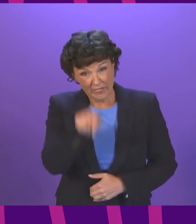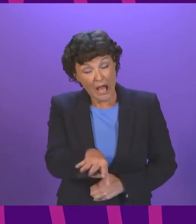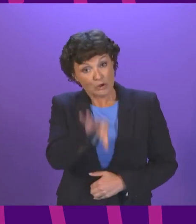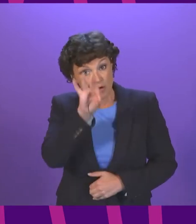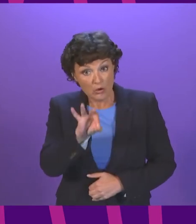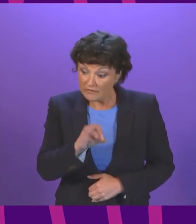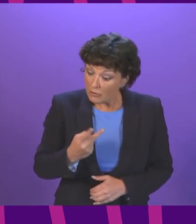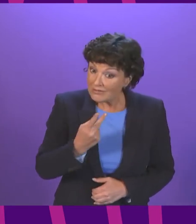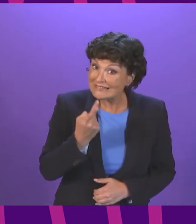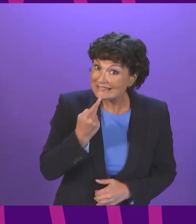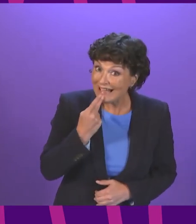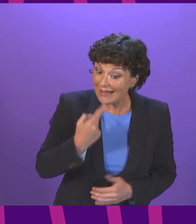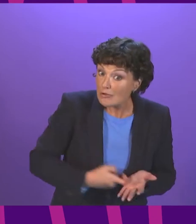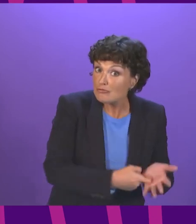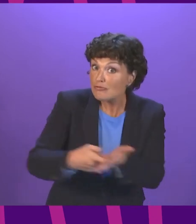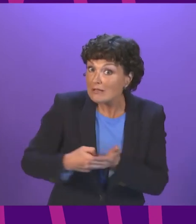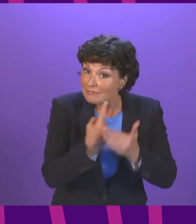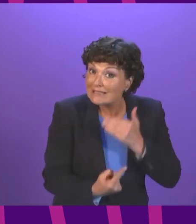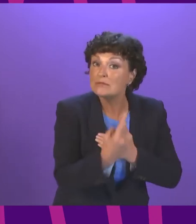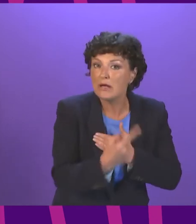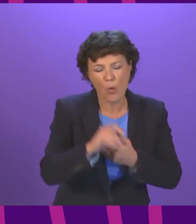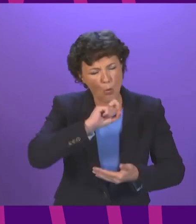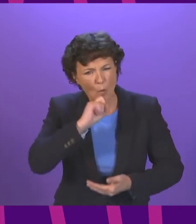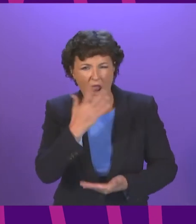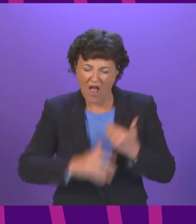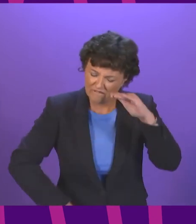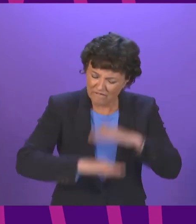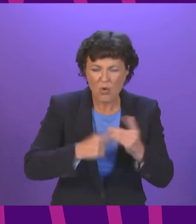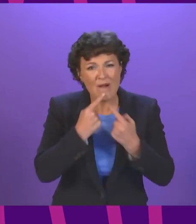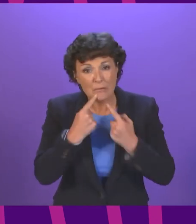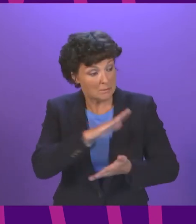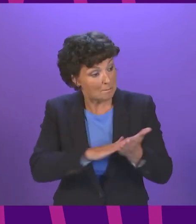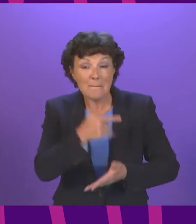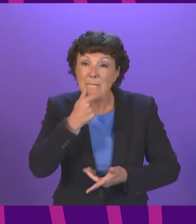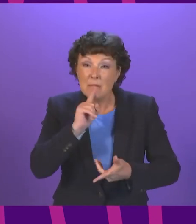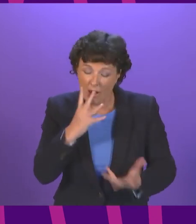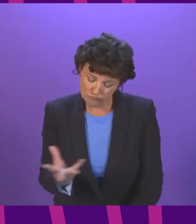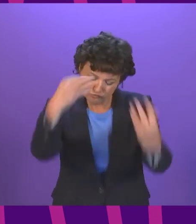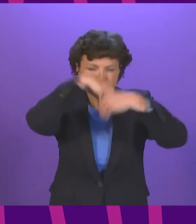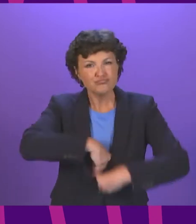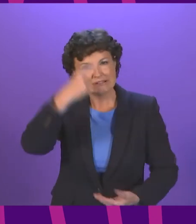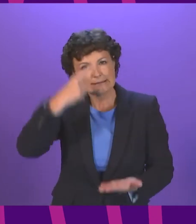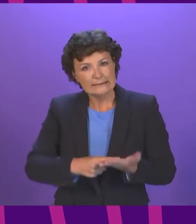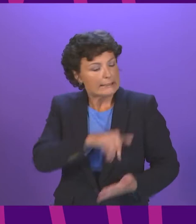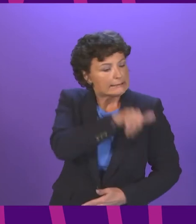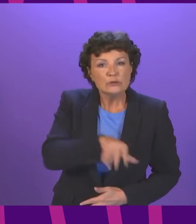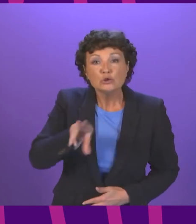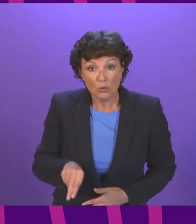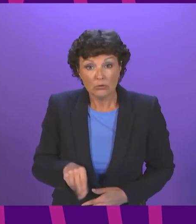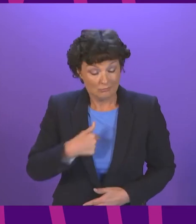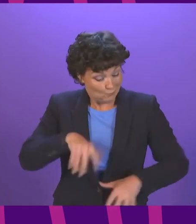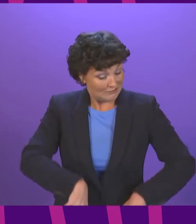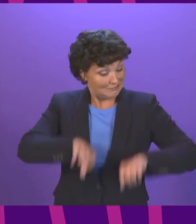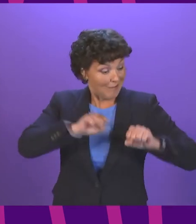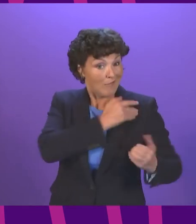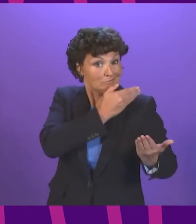come, is a fully informed one. To that end, I can confirm that the Scottish Government will now restart work on the detailed perspectives that will